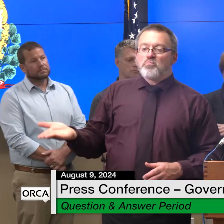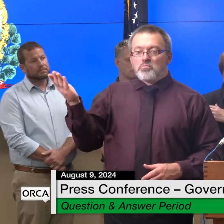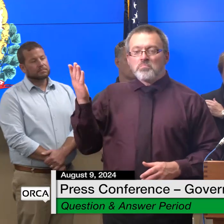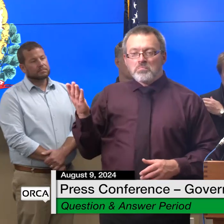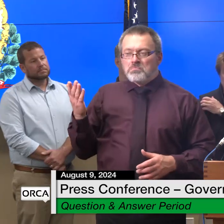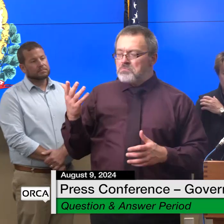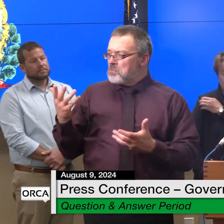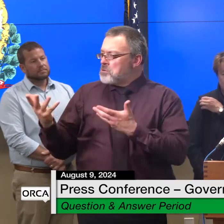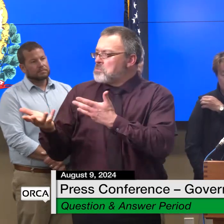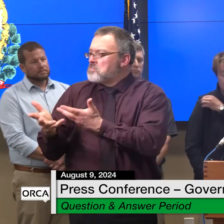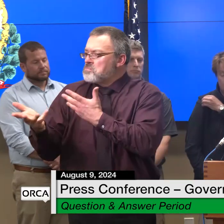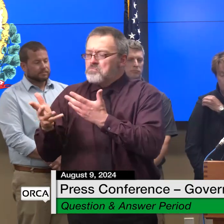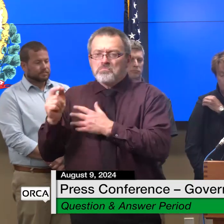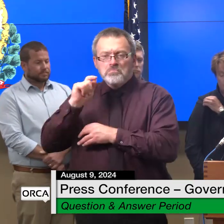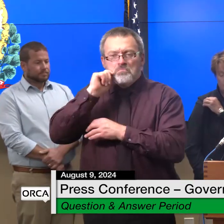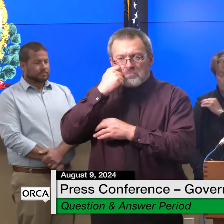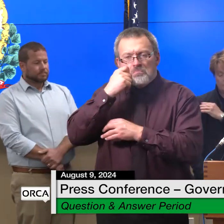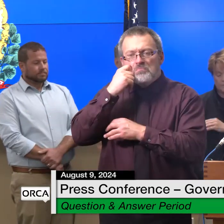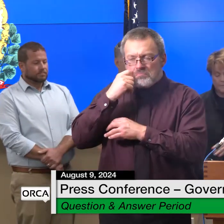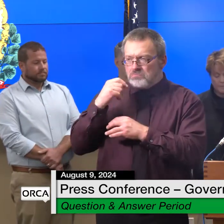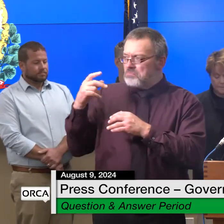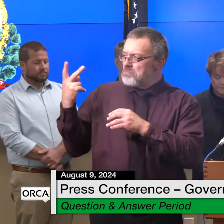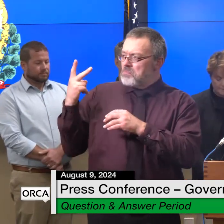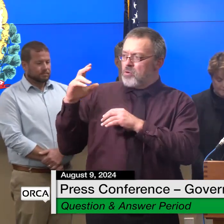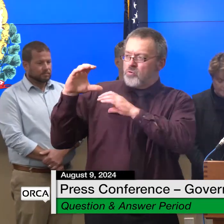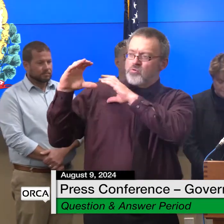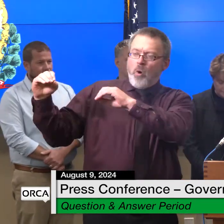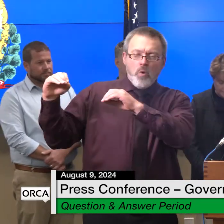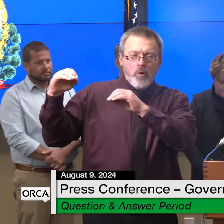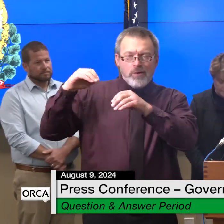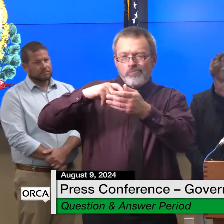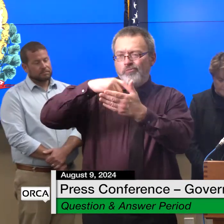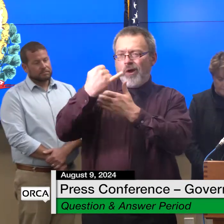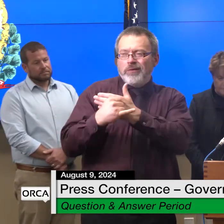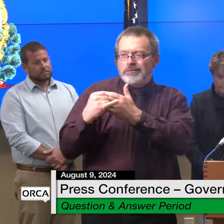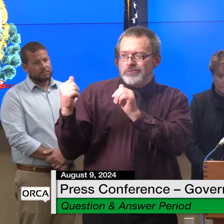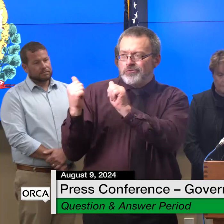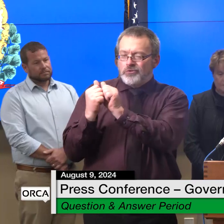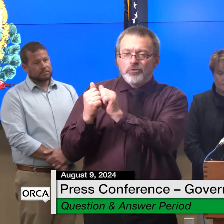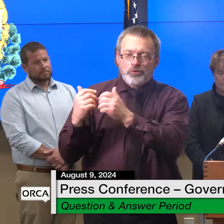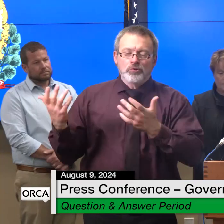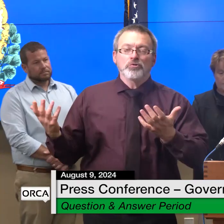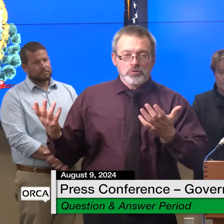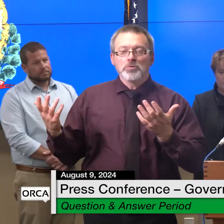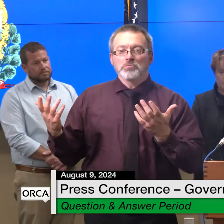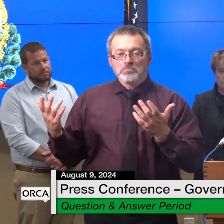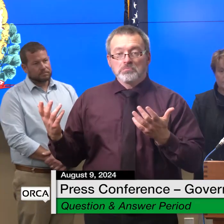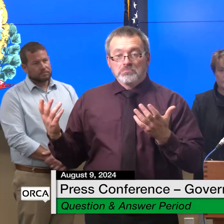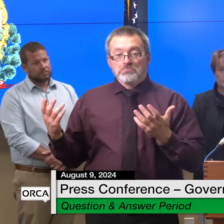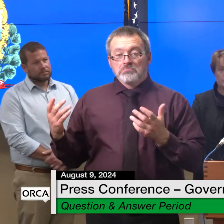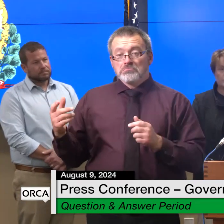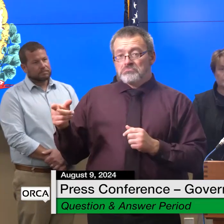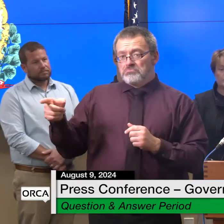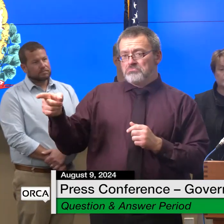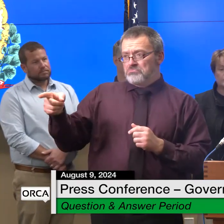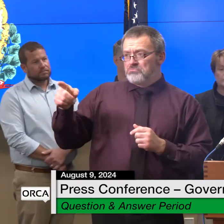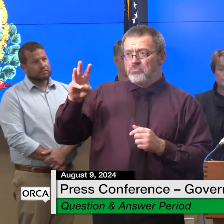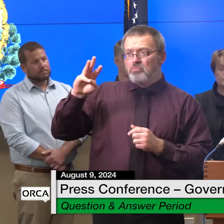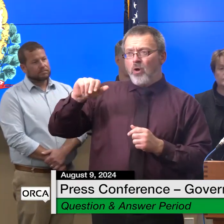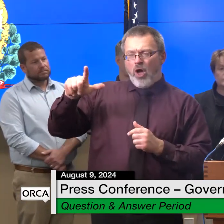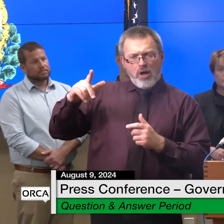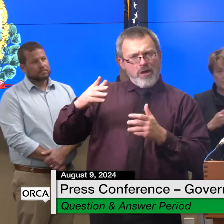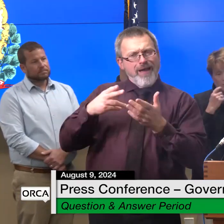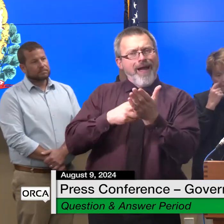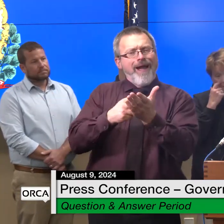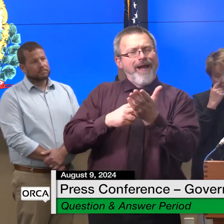with this co-chair co-chairing opportunity and he he speaks his mind he's been very respectful